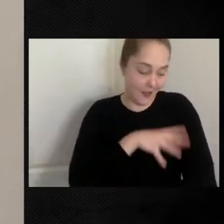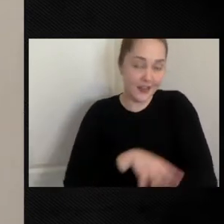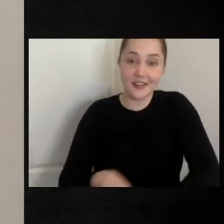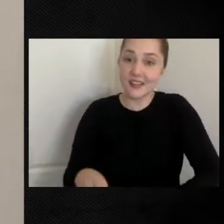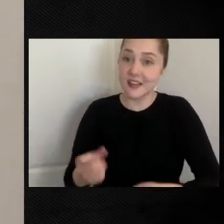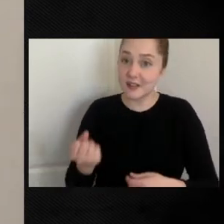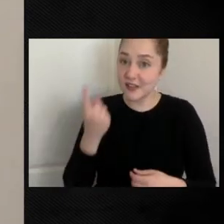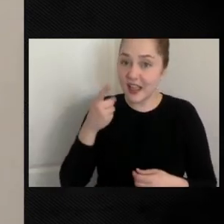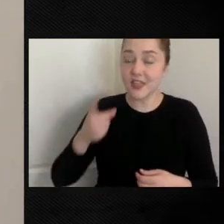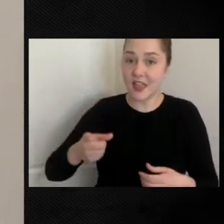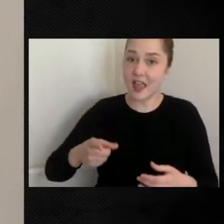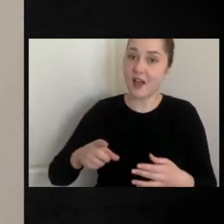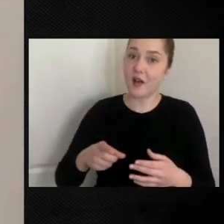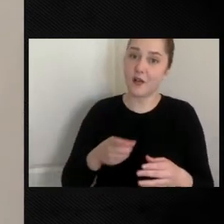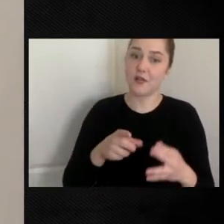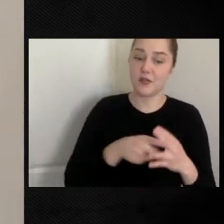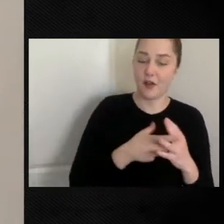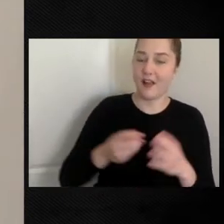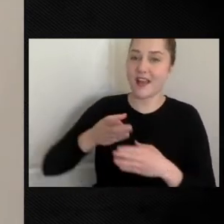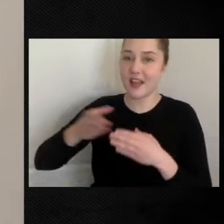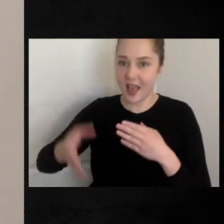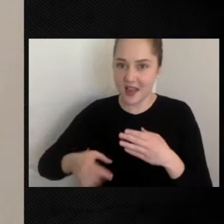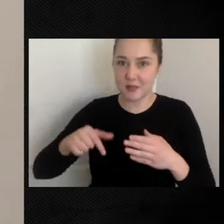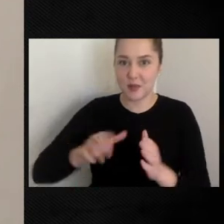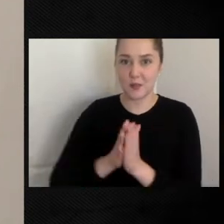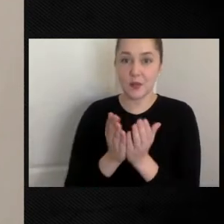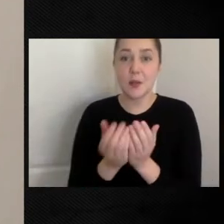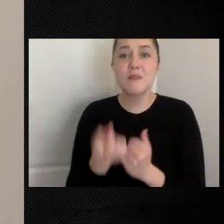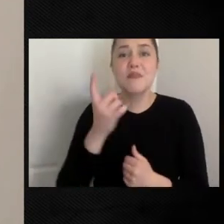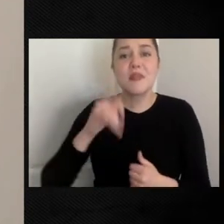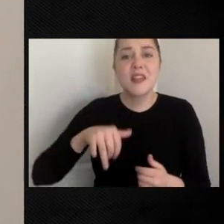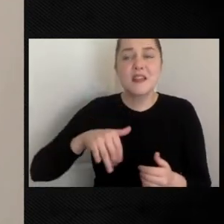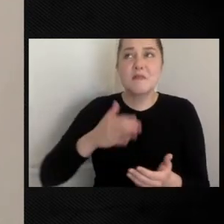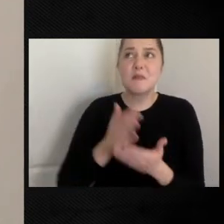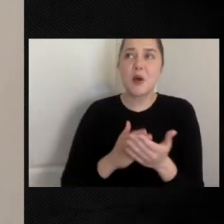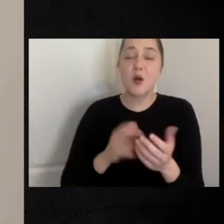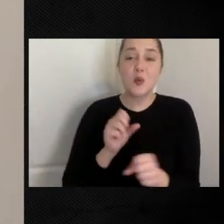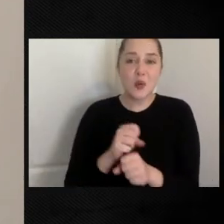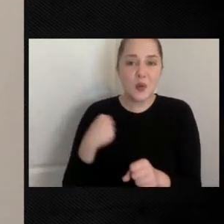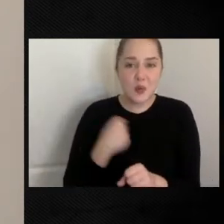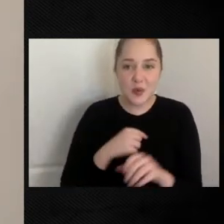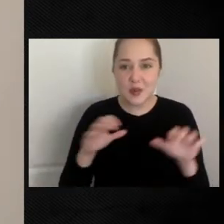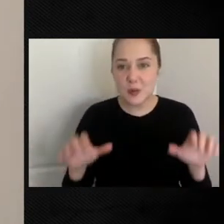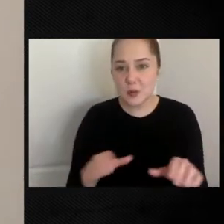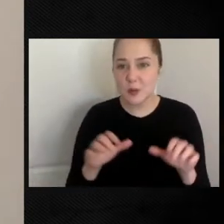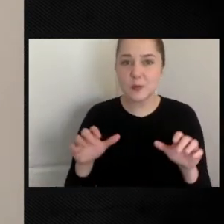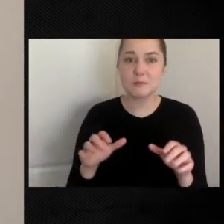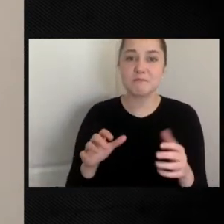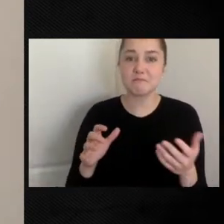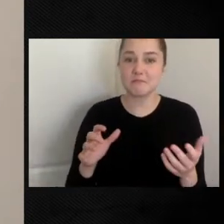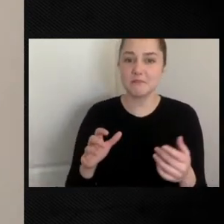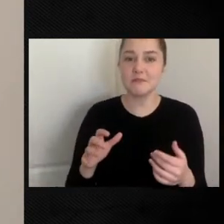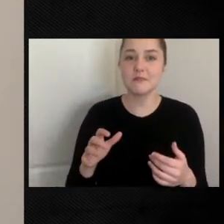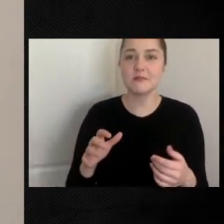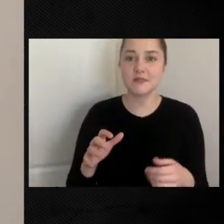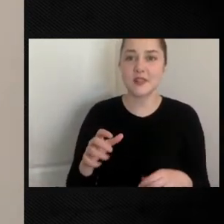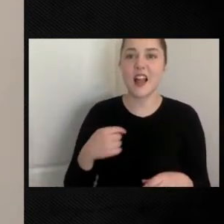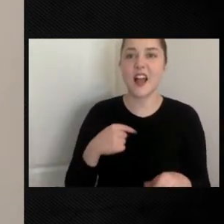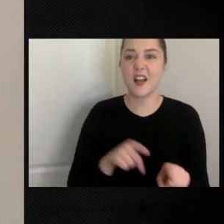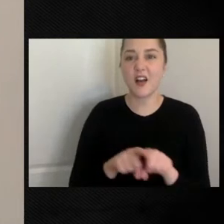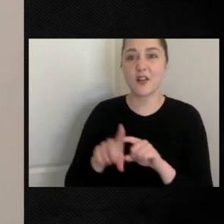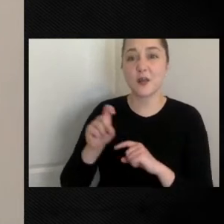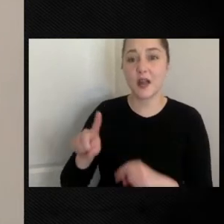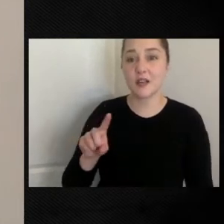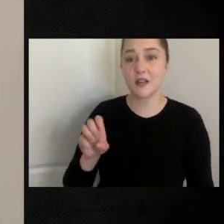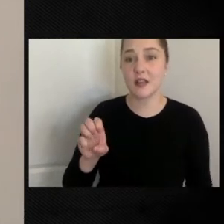And so again, this is part of the work that we do. I've asked Emily also to put our